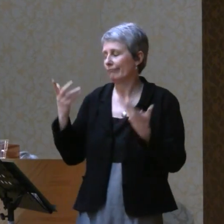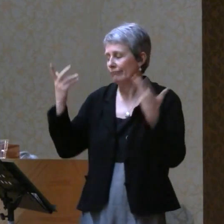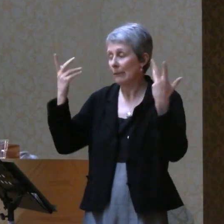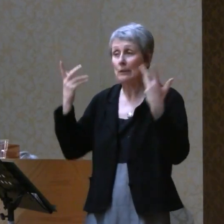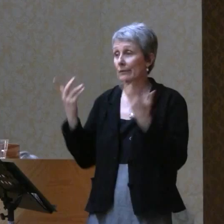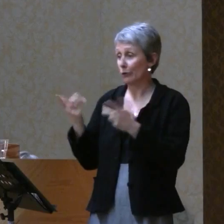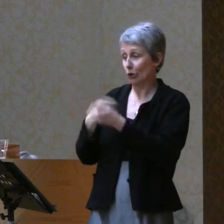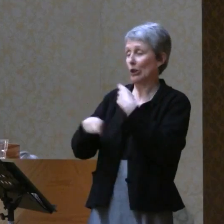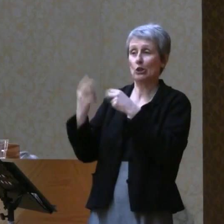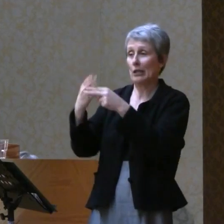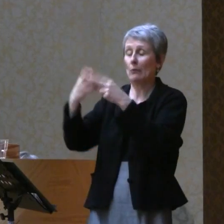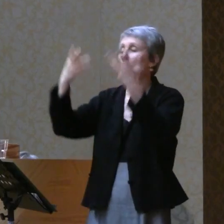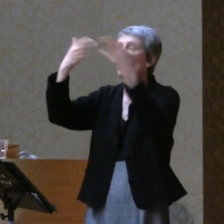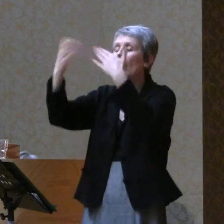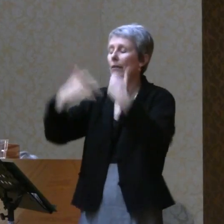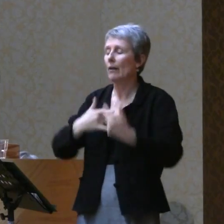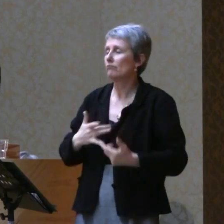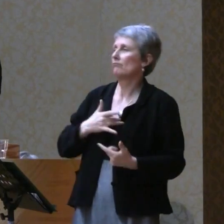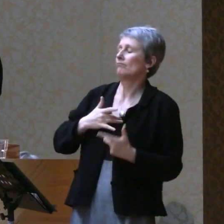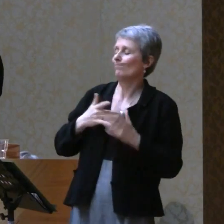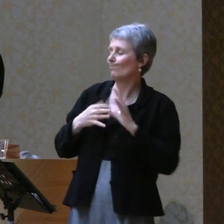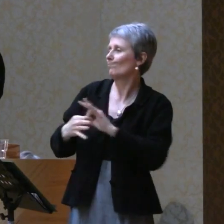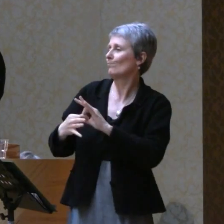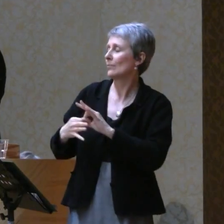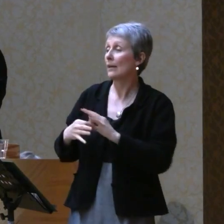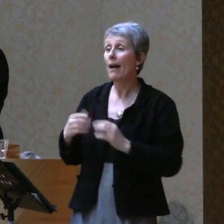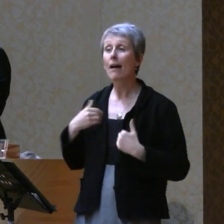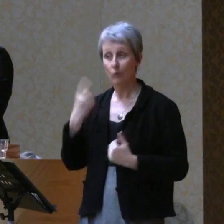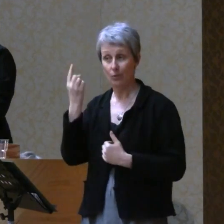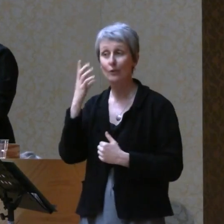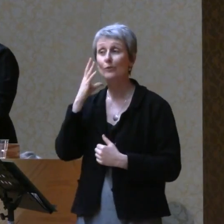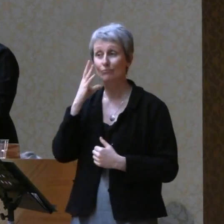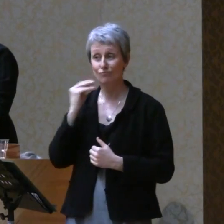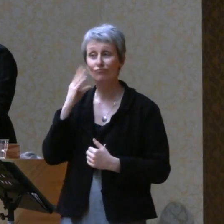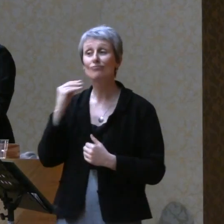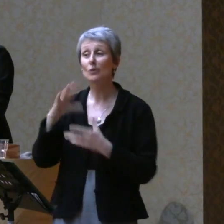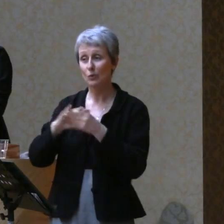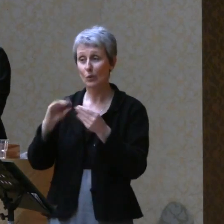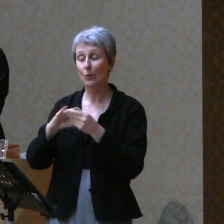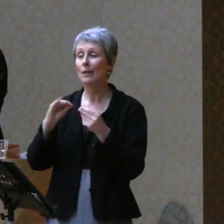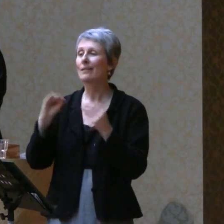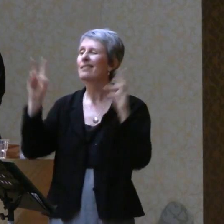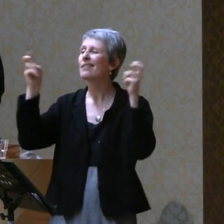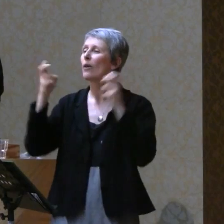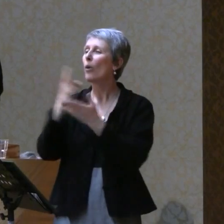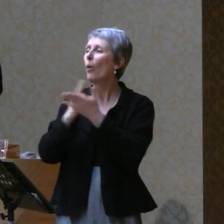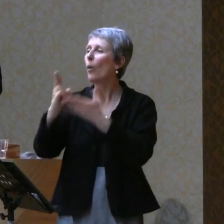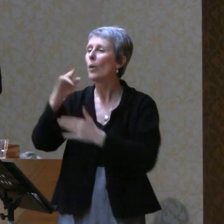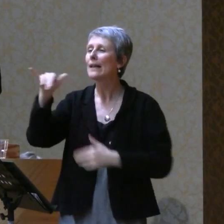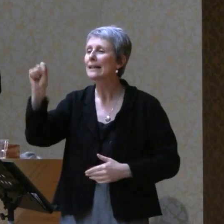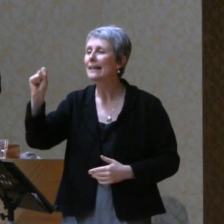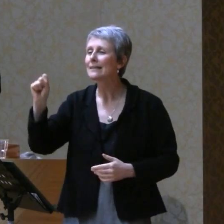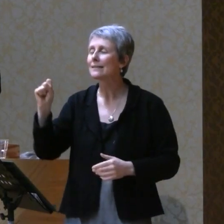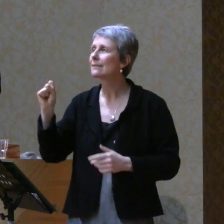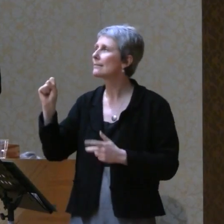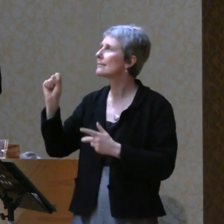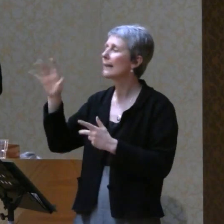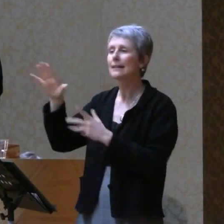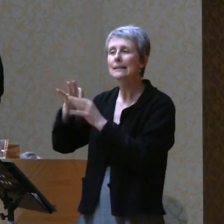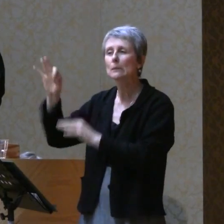I have one. These fascinate me. Glimpses of holy yes and the spirit of life.